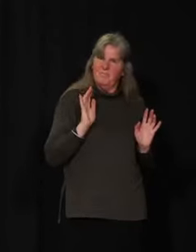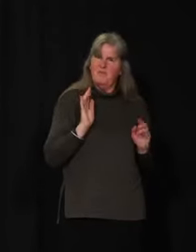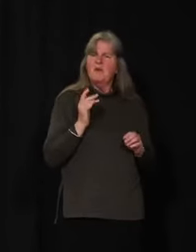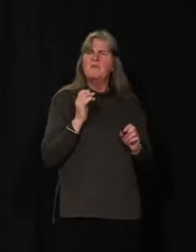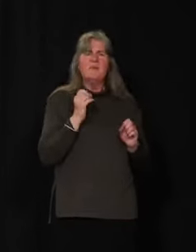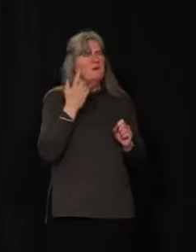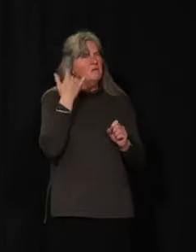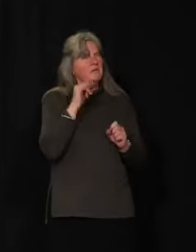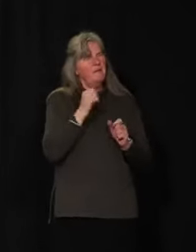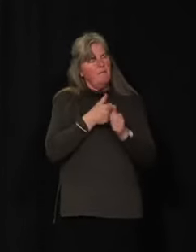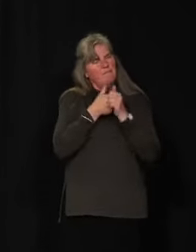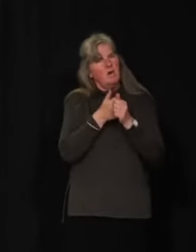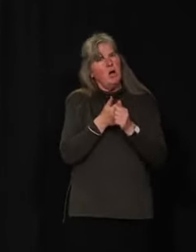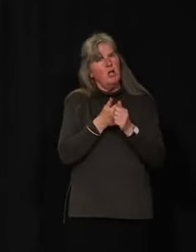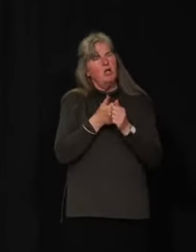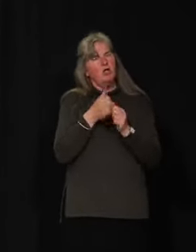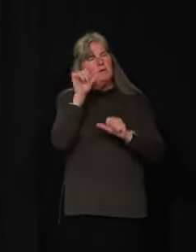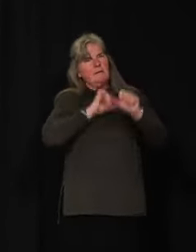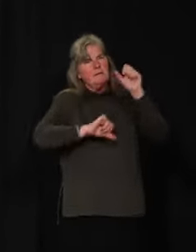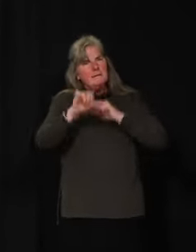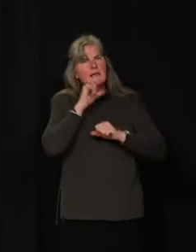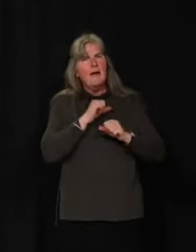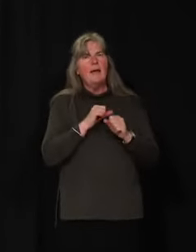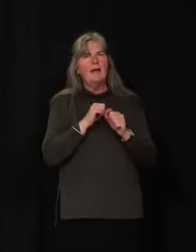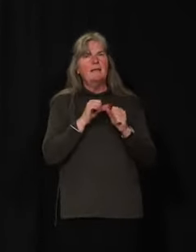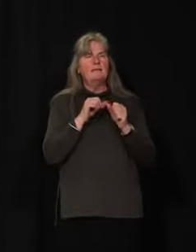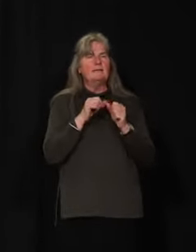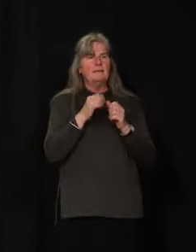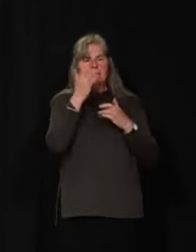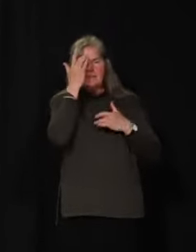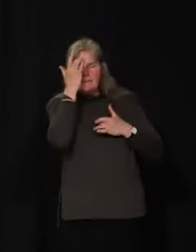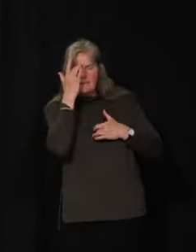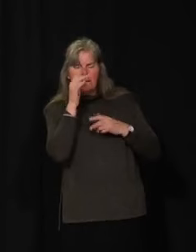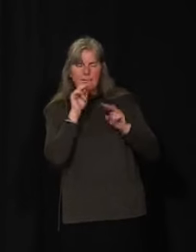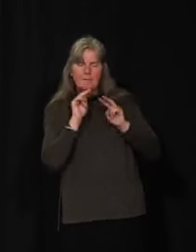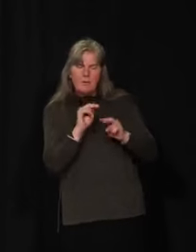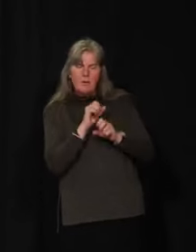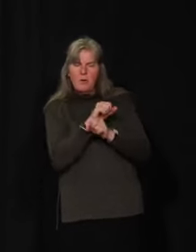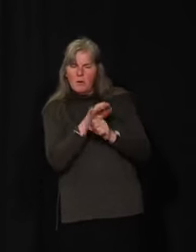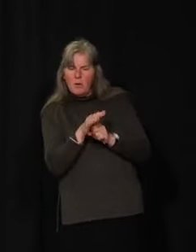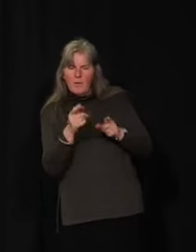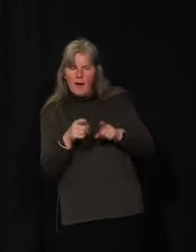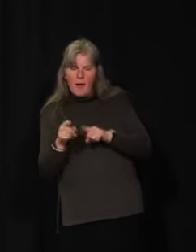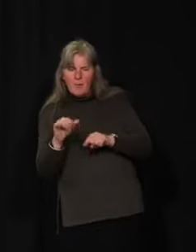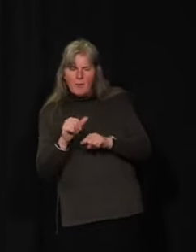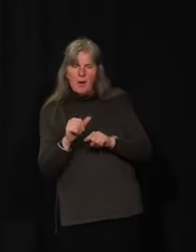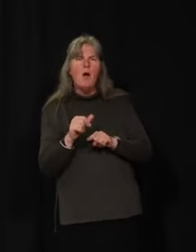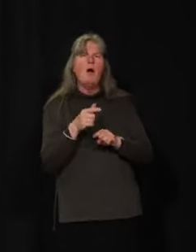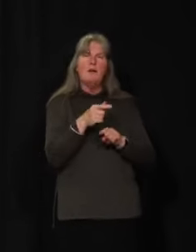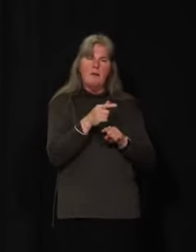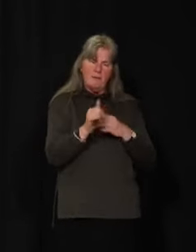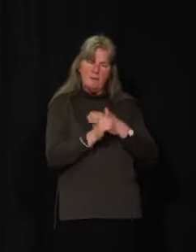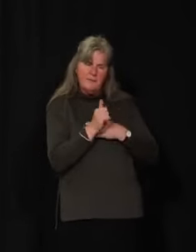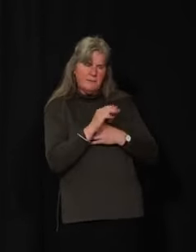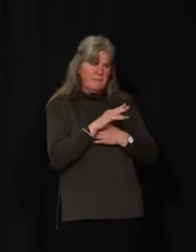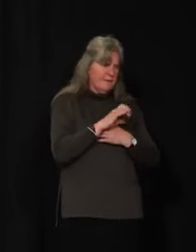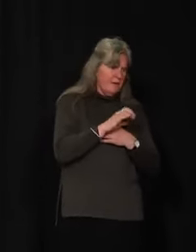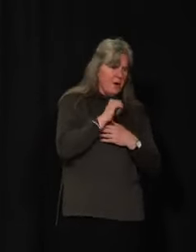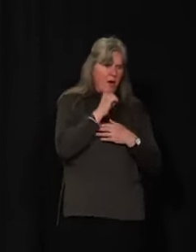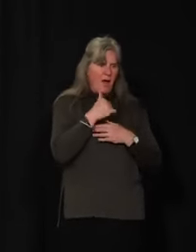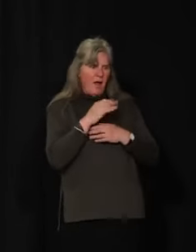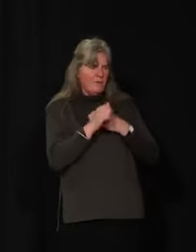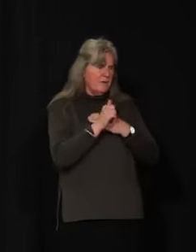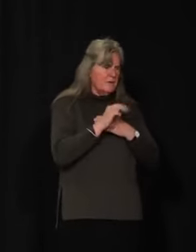epidemiology and risk assessment with respect to British Columbia. The considerations about